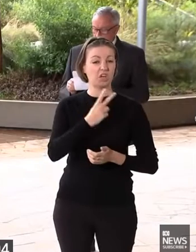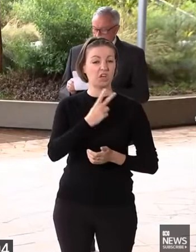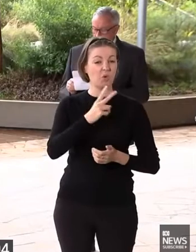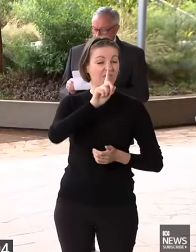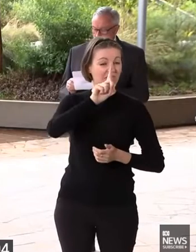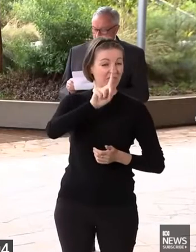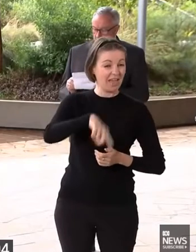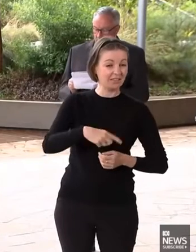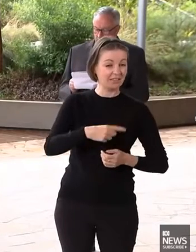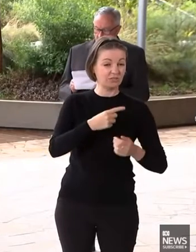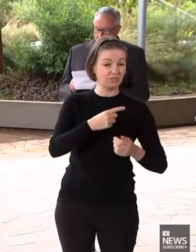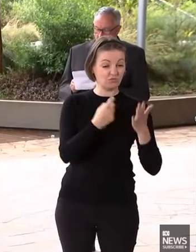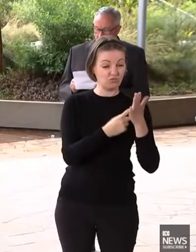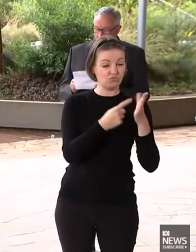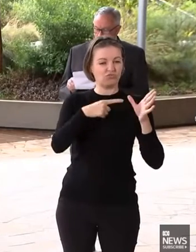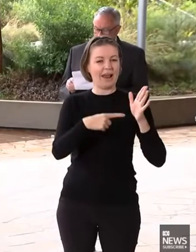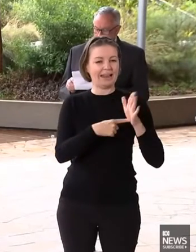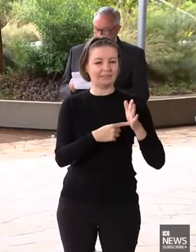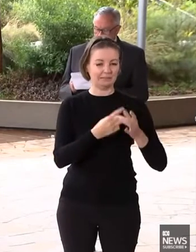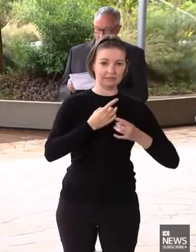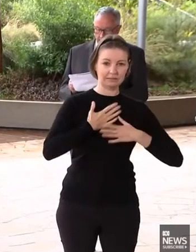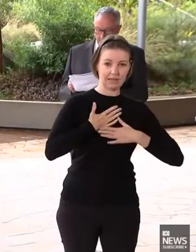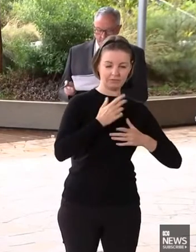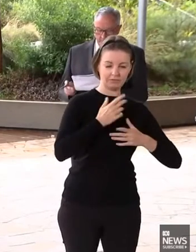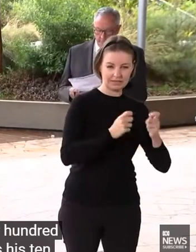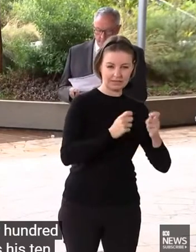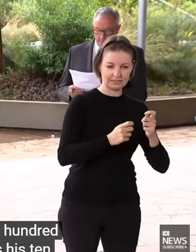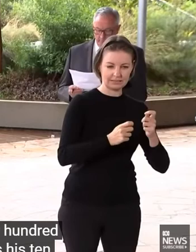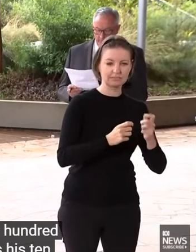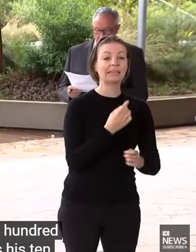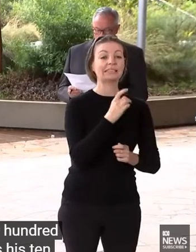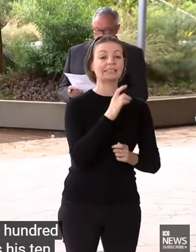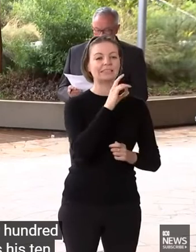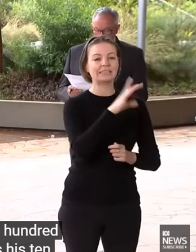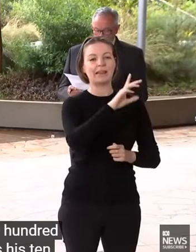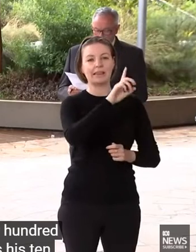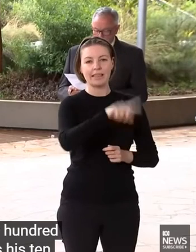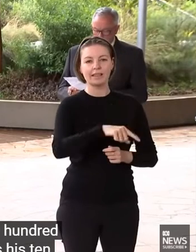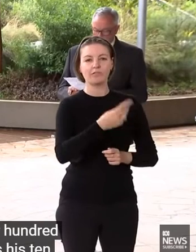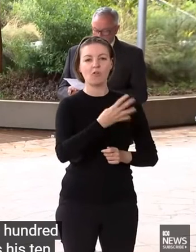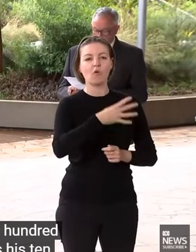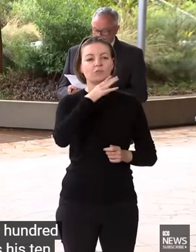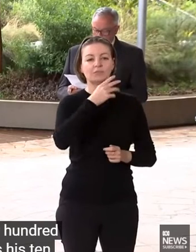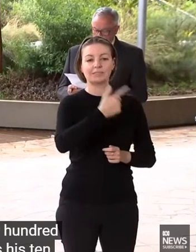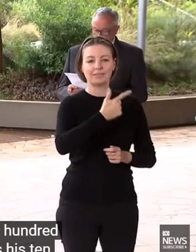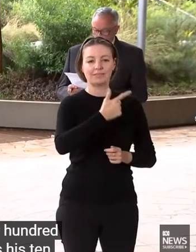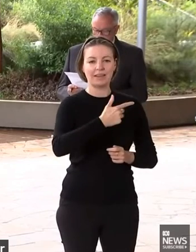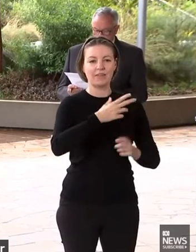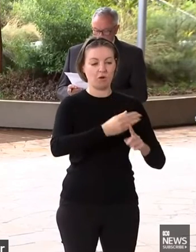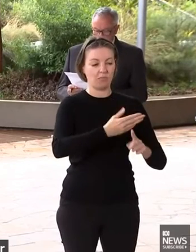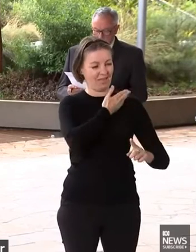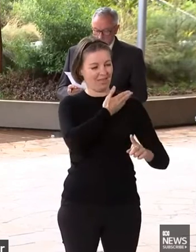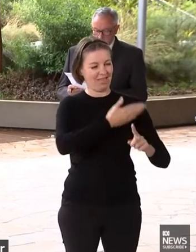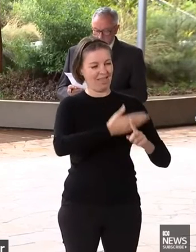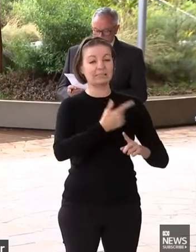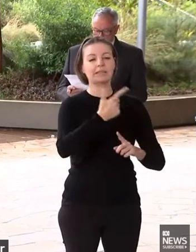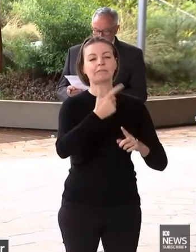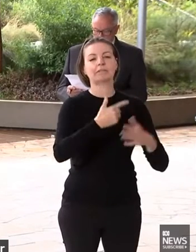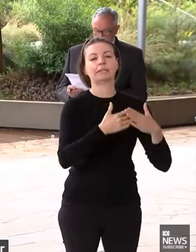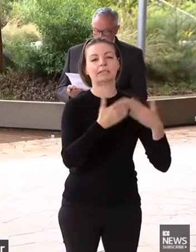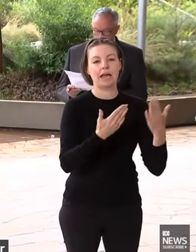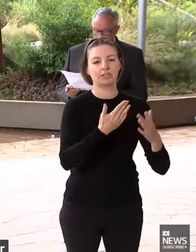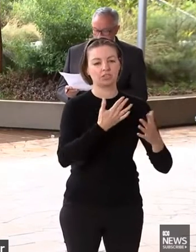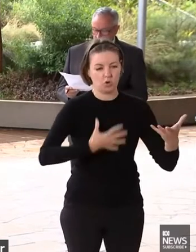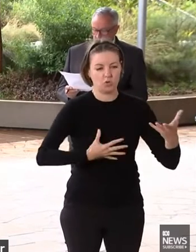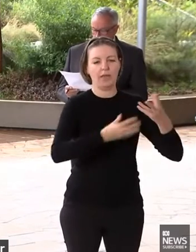positive RAP tests, 10,417 of these tests were from the previous 17 days. And in